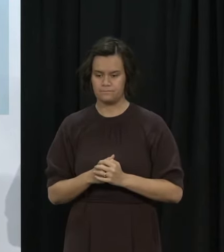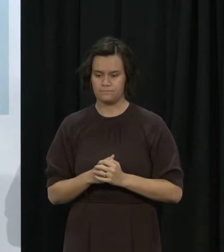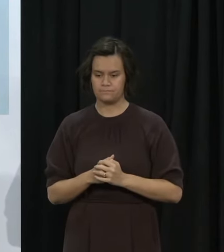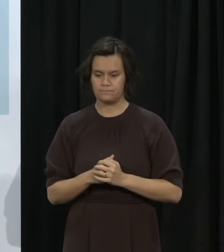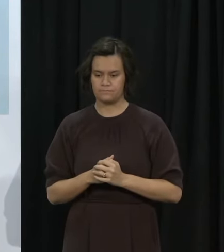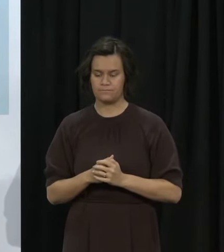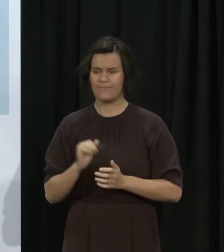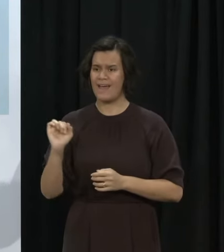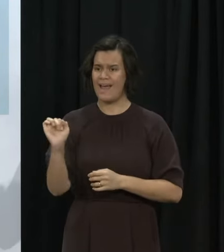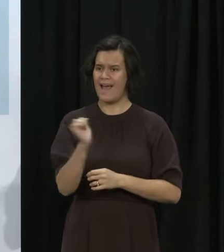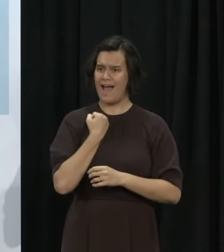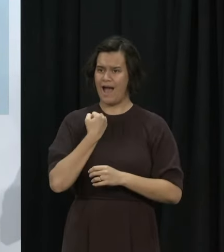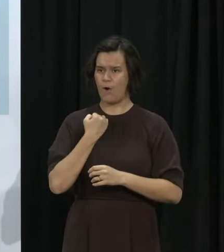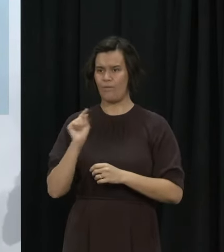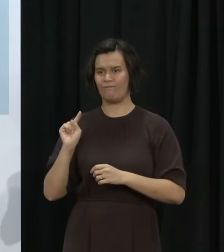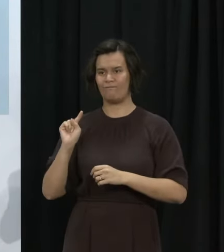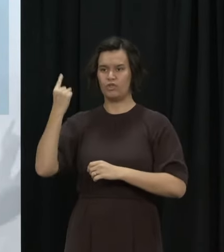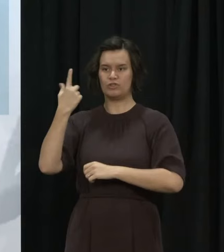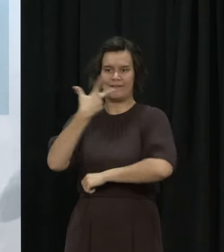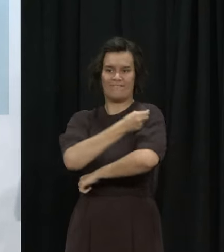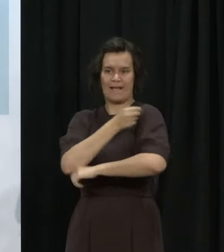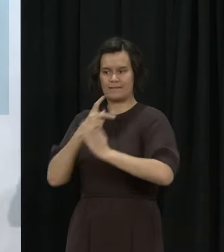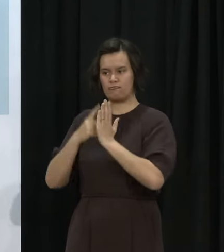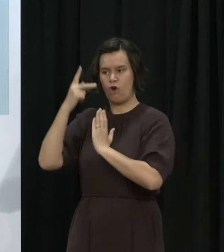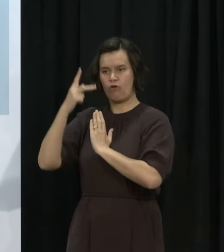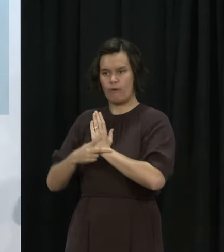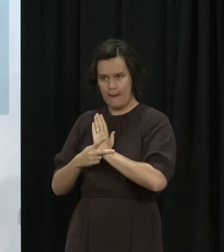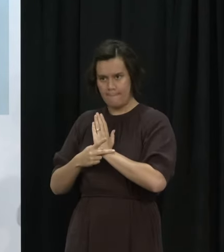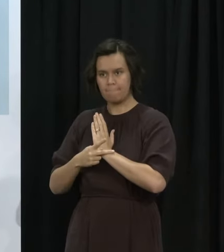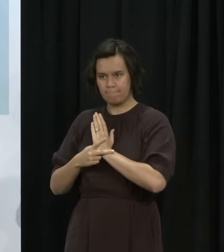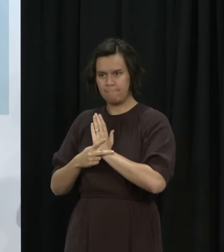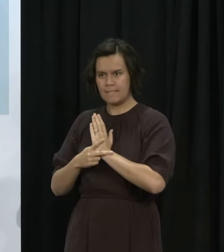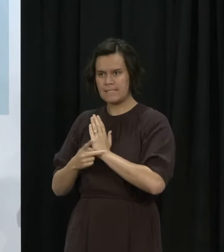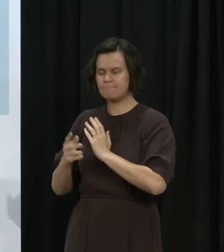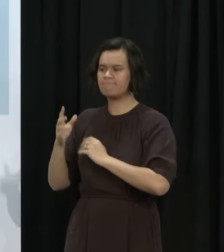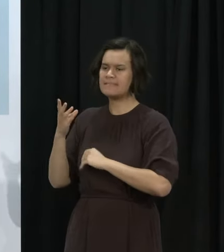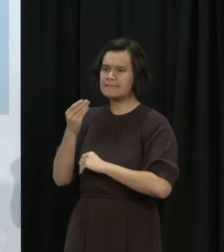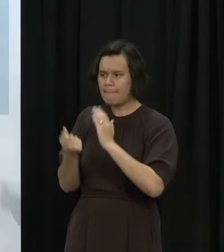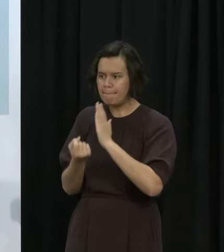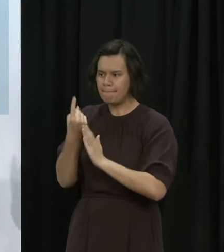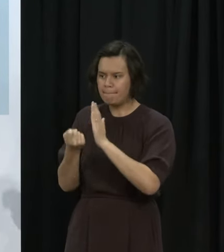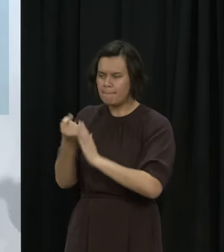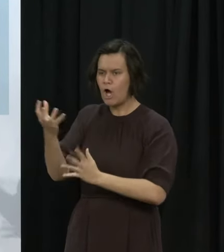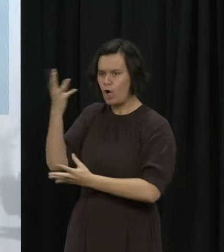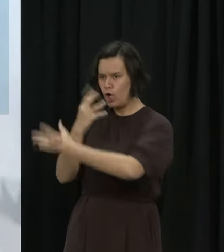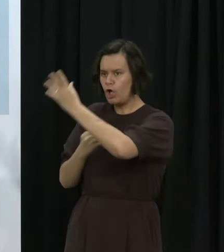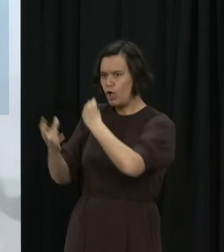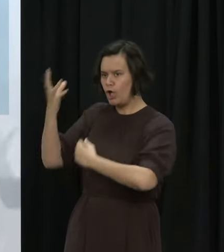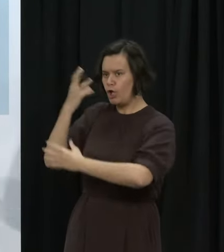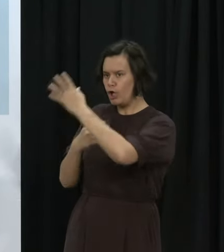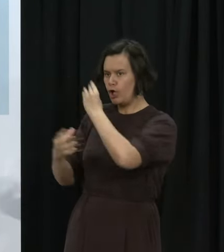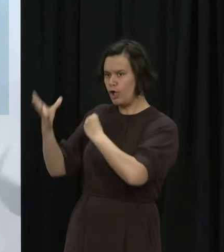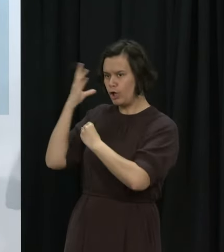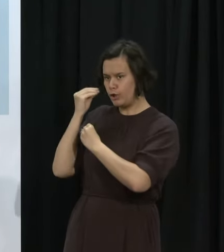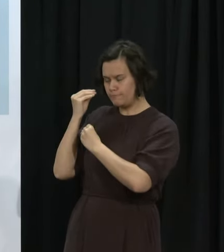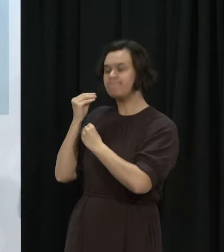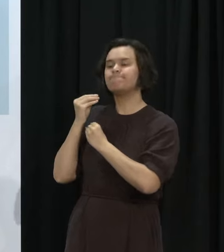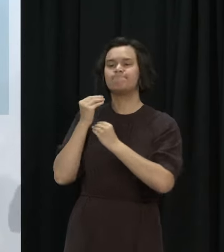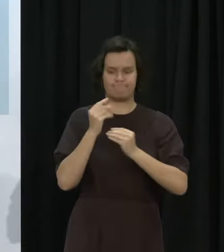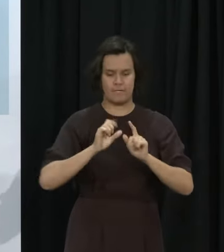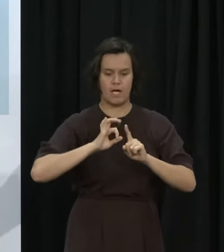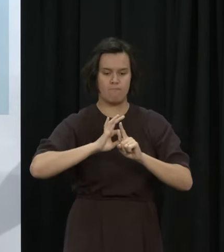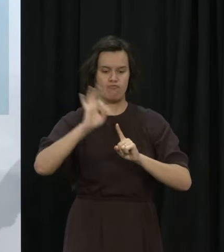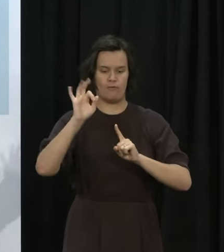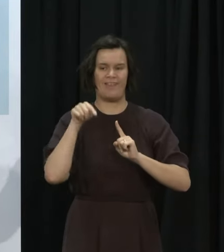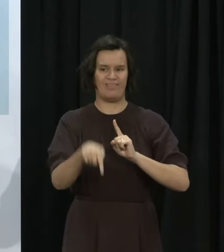initial rollout and we'll apply them here, including reaching more rapidly into remote or hesitant communities and providing